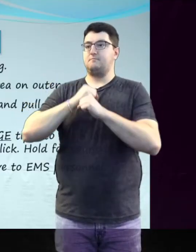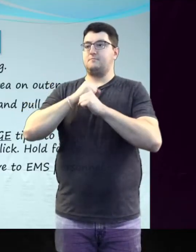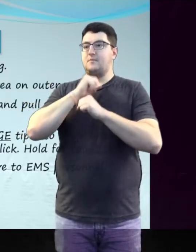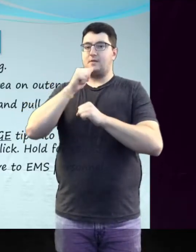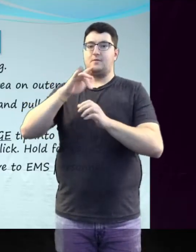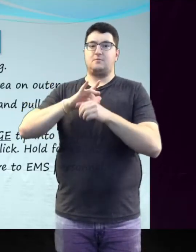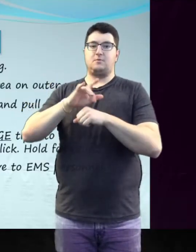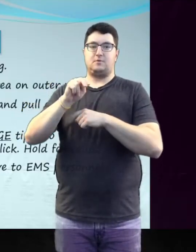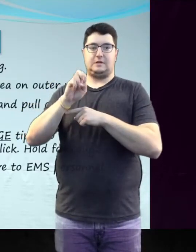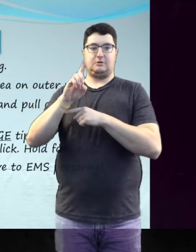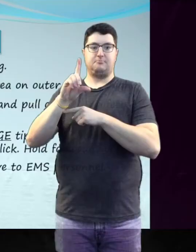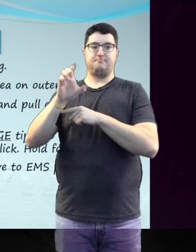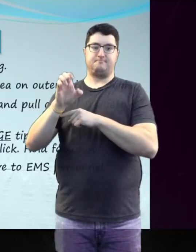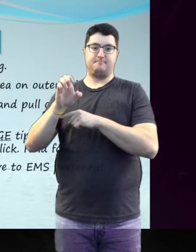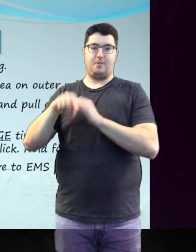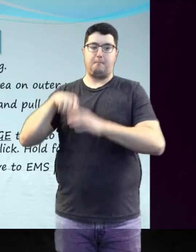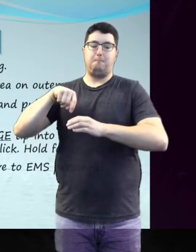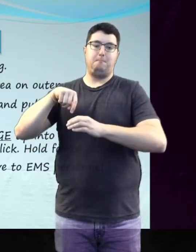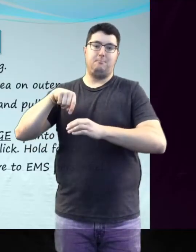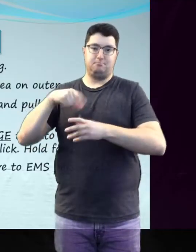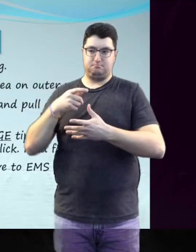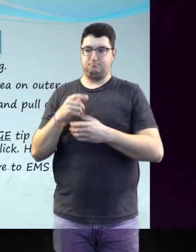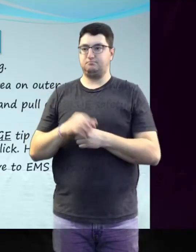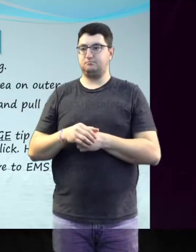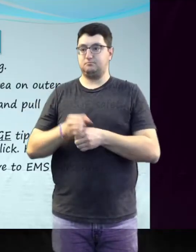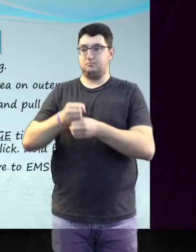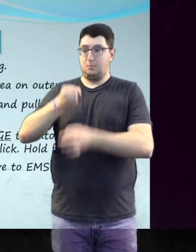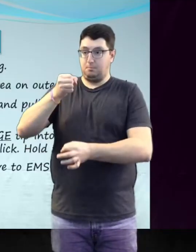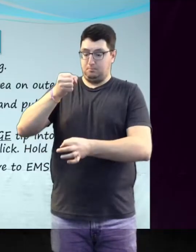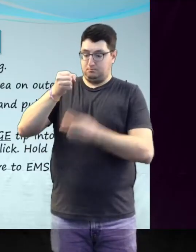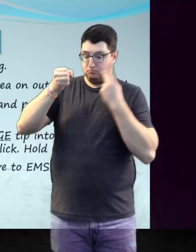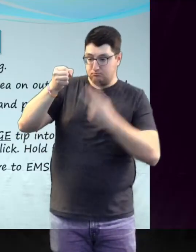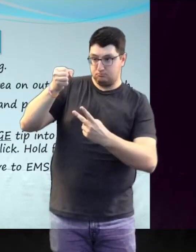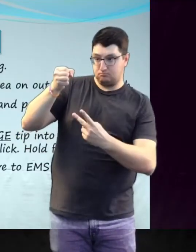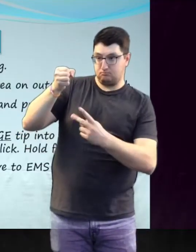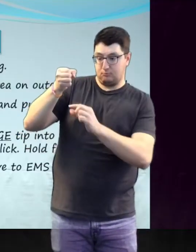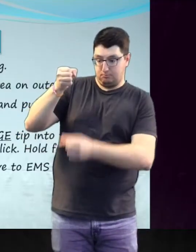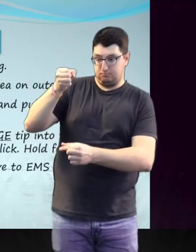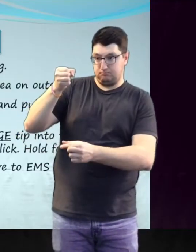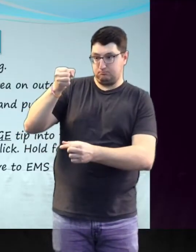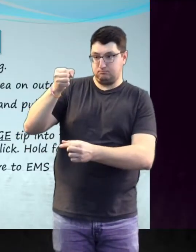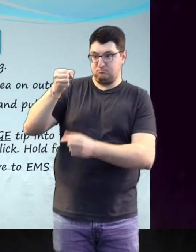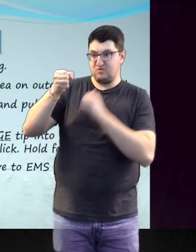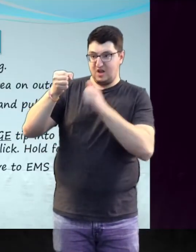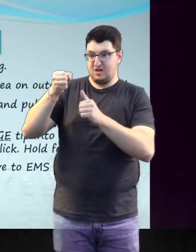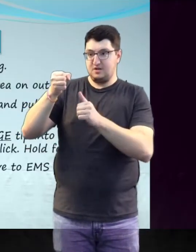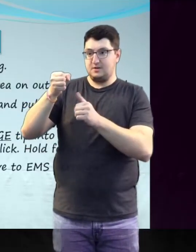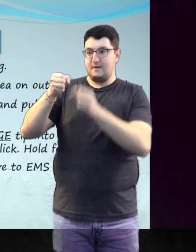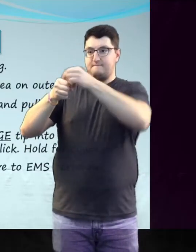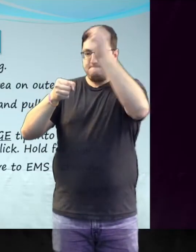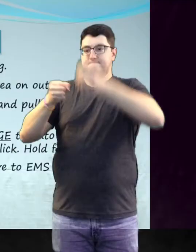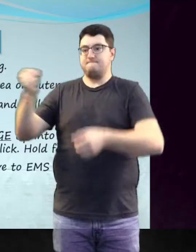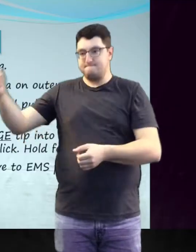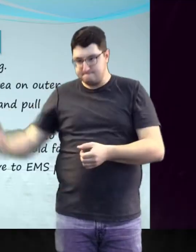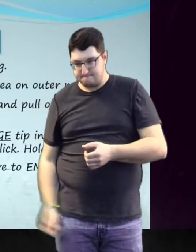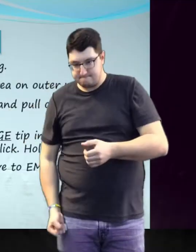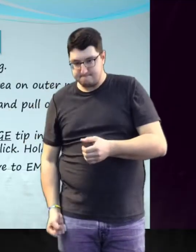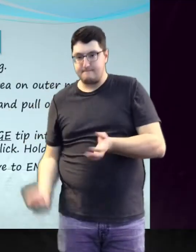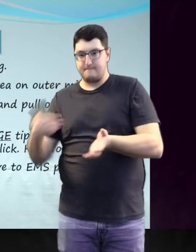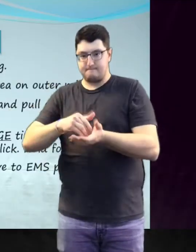is not exposed. If this did not occur, check to see if the safety cap was removed and inject again, pressing